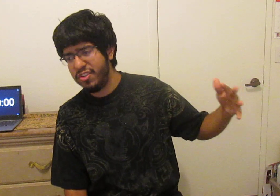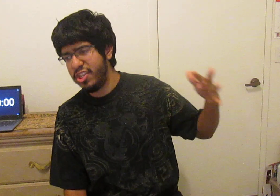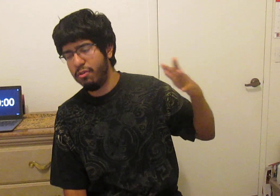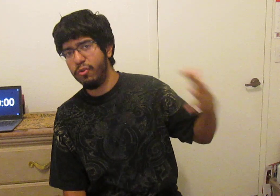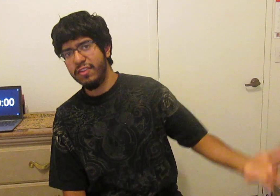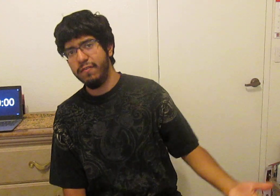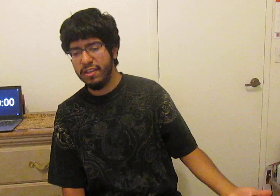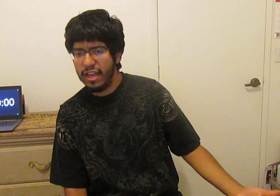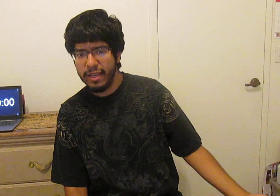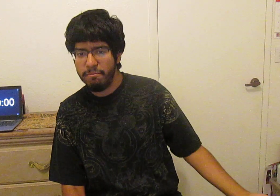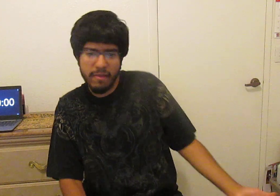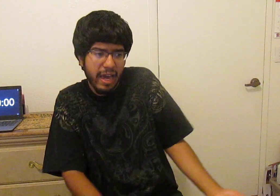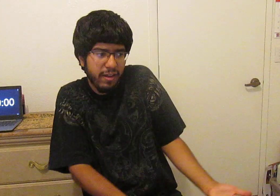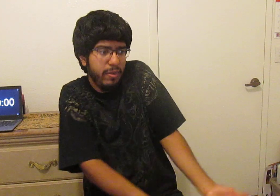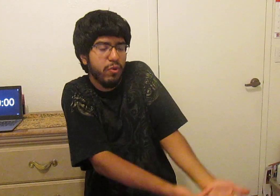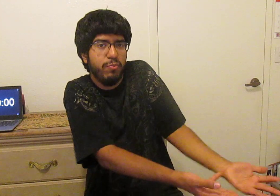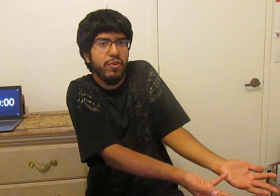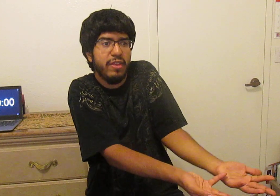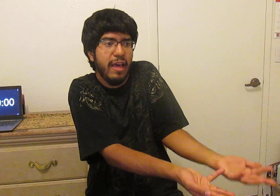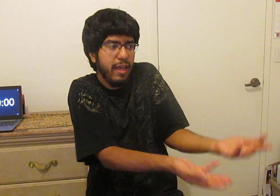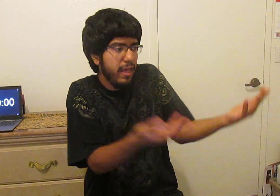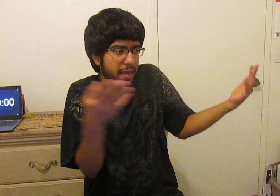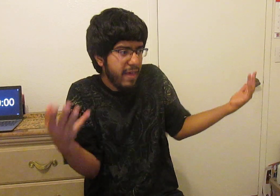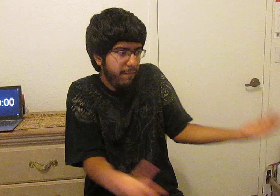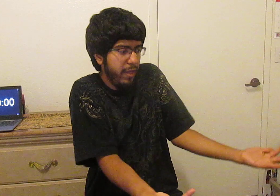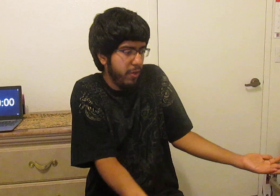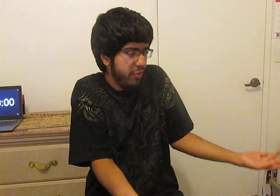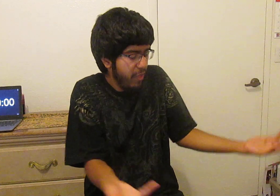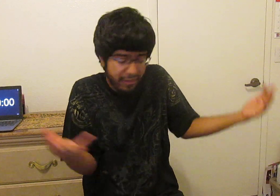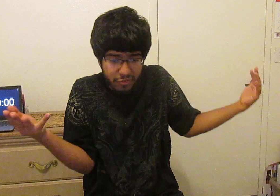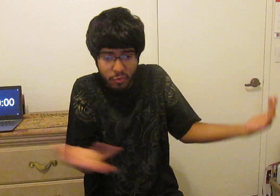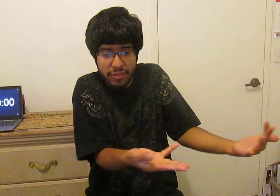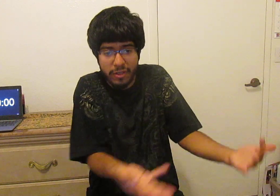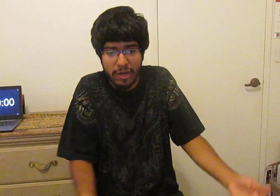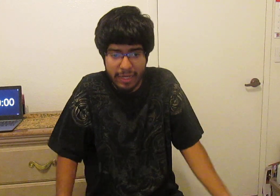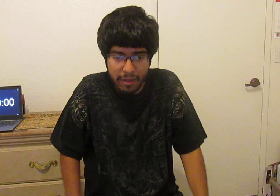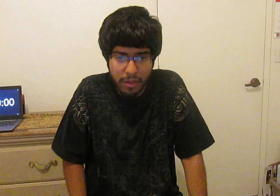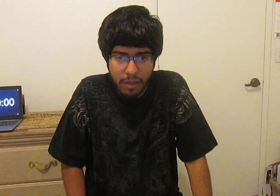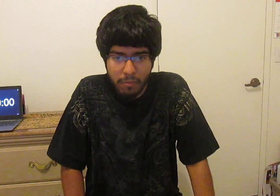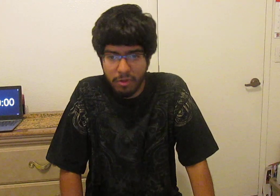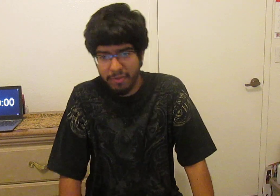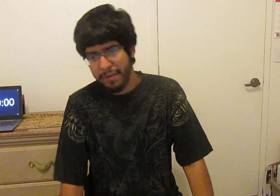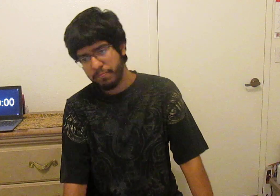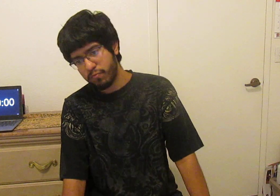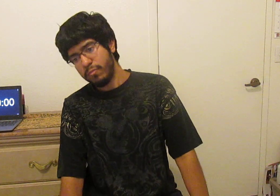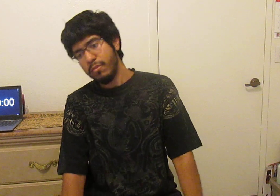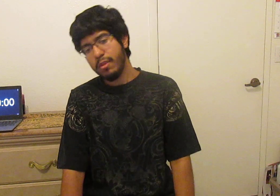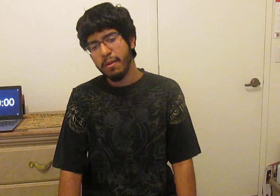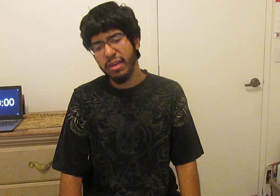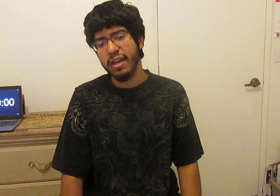sheer aggressiveness I am not gonna be able to produce that that video it's it's too risky right now Molly beat because